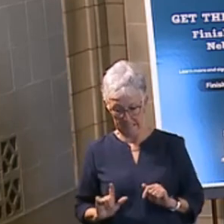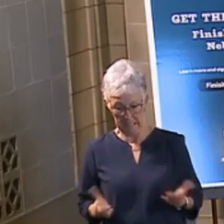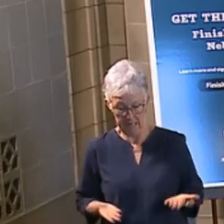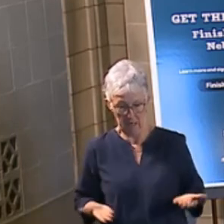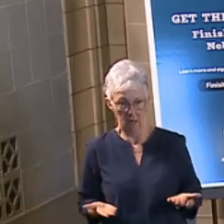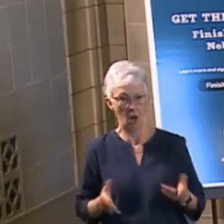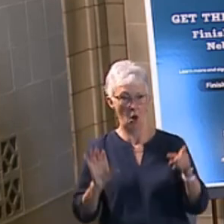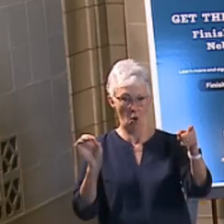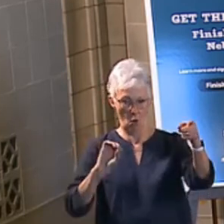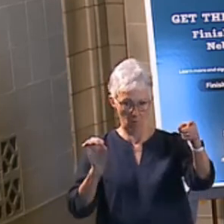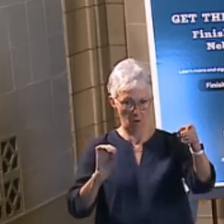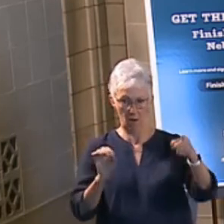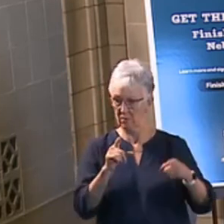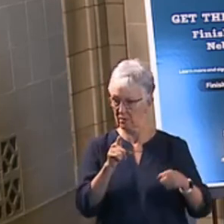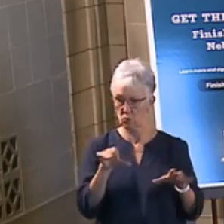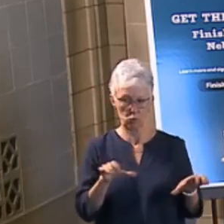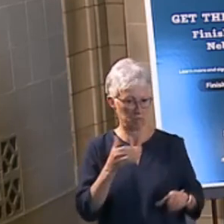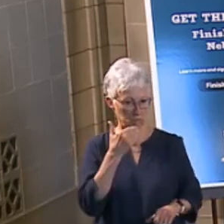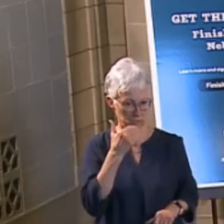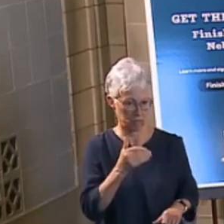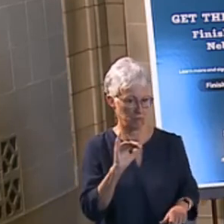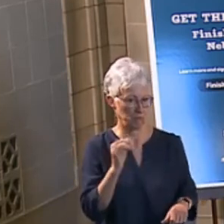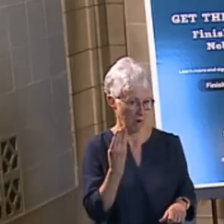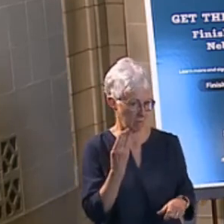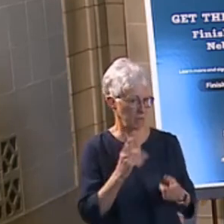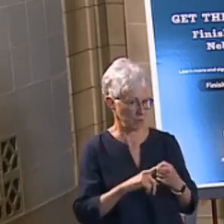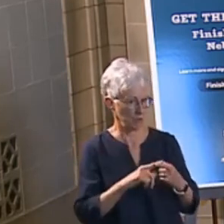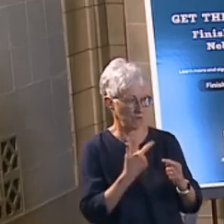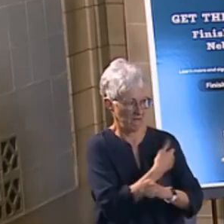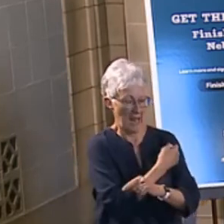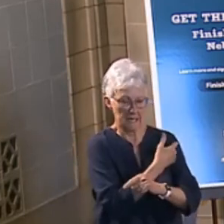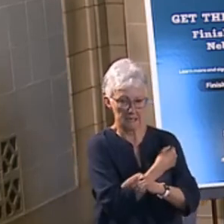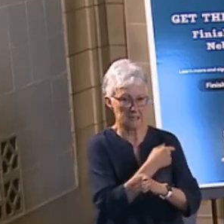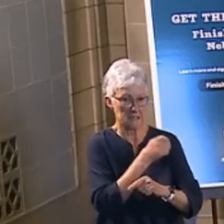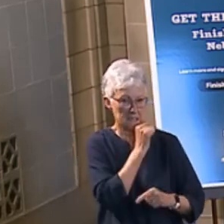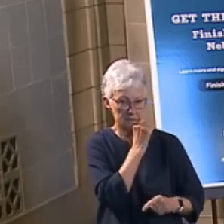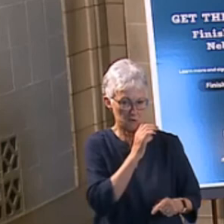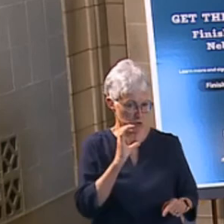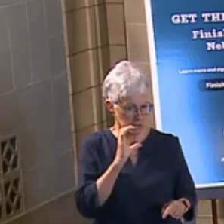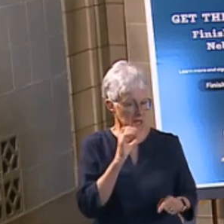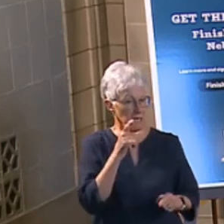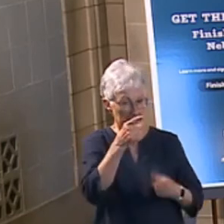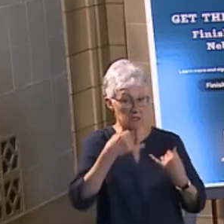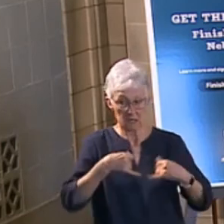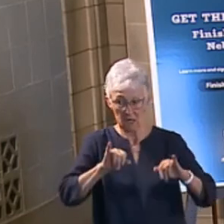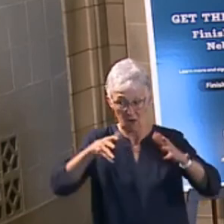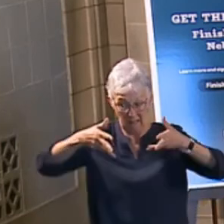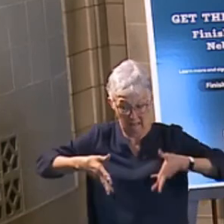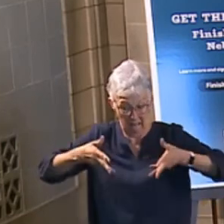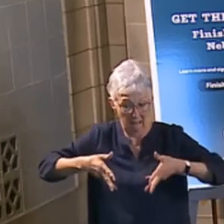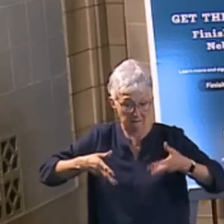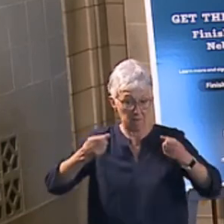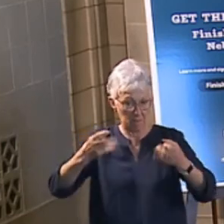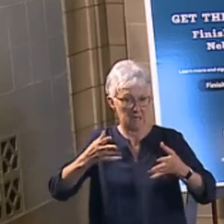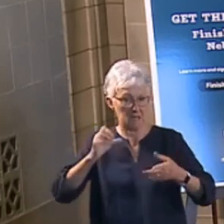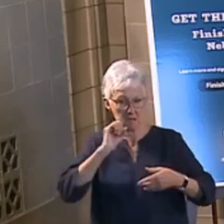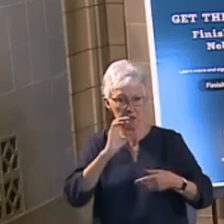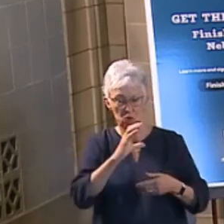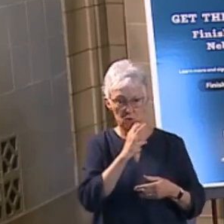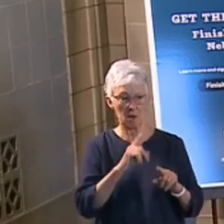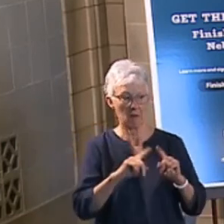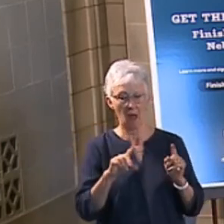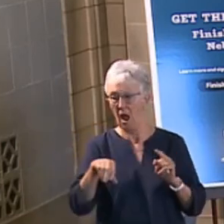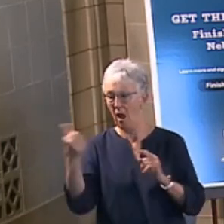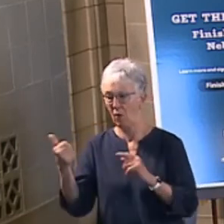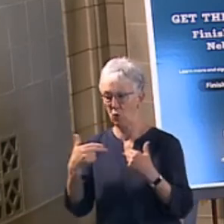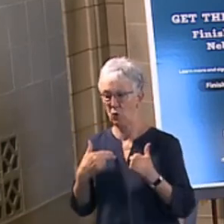for example, seniors vaccinated. They've got more seniors to do than maybe some of the other health district. And so other health districts are moving